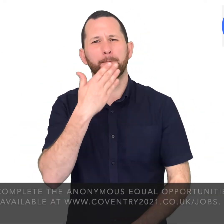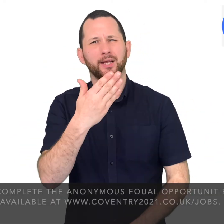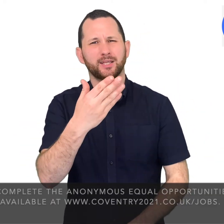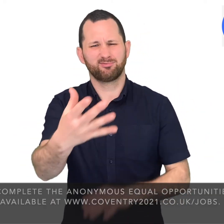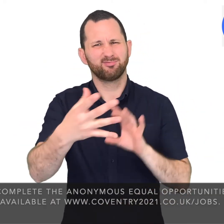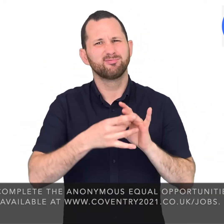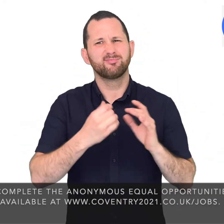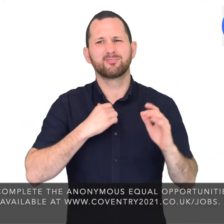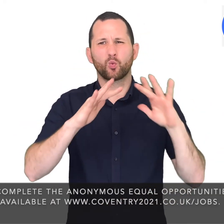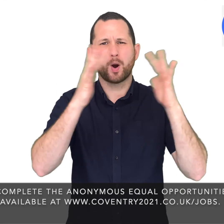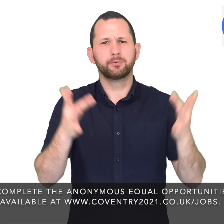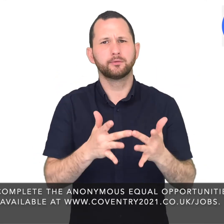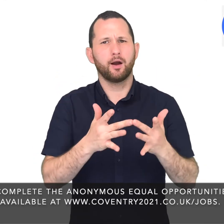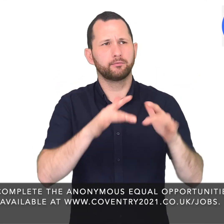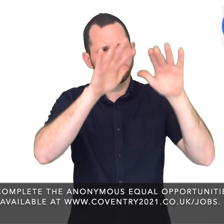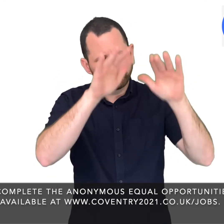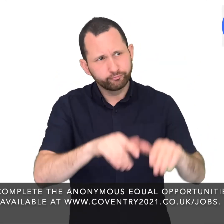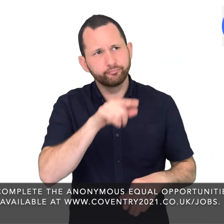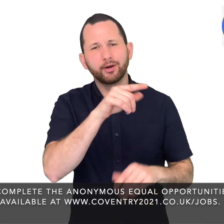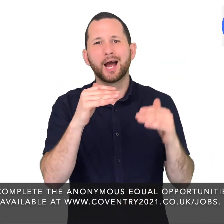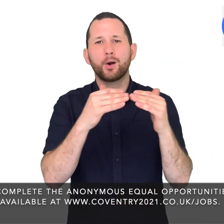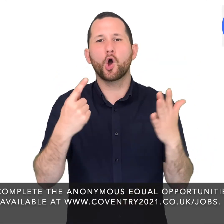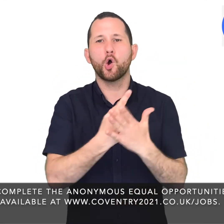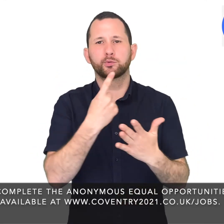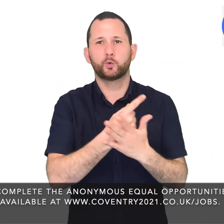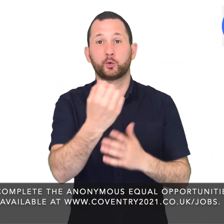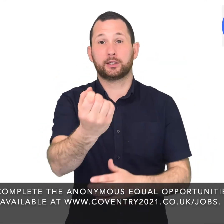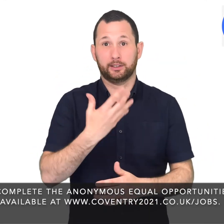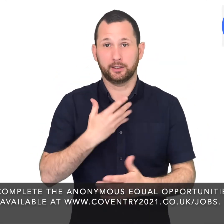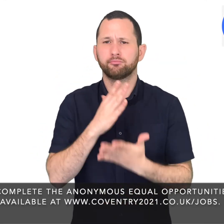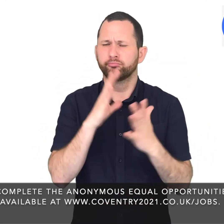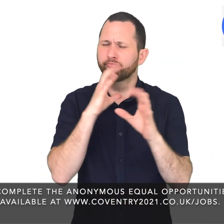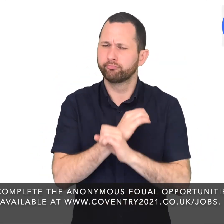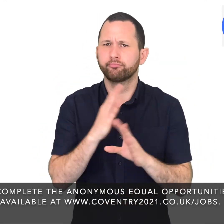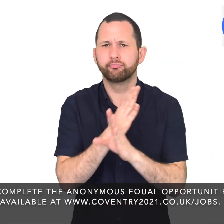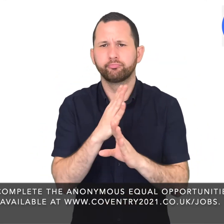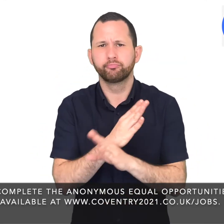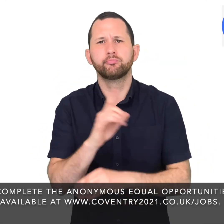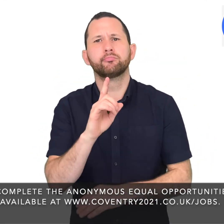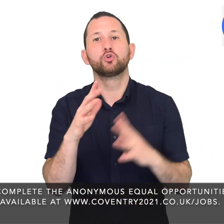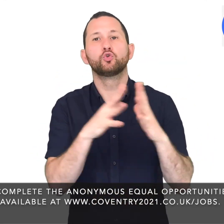Please complete the anonymous Equal Opportunities form, available at www